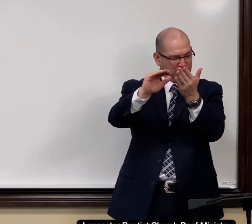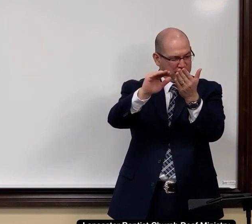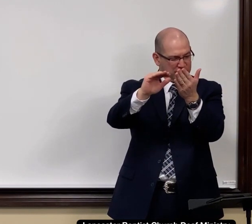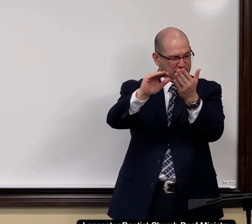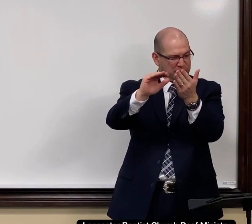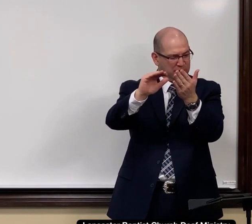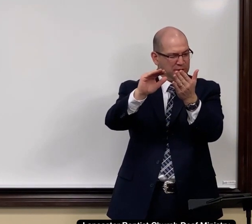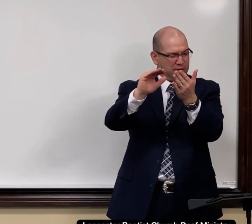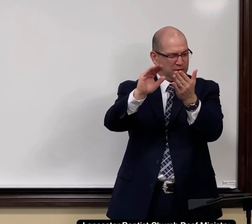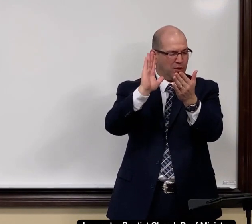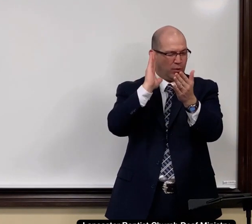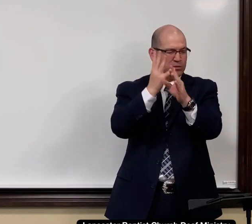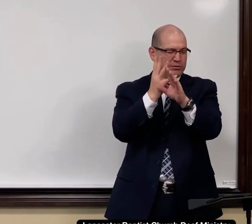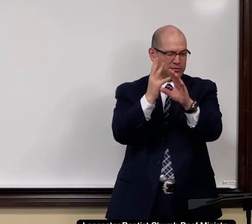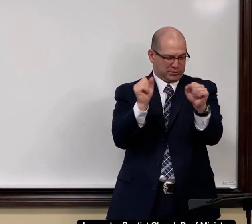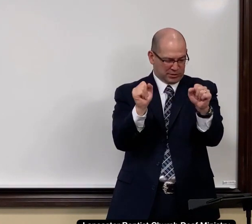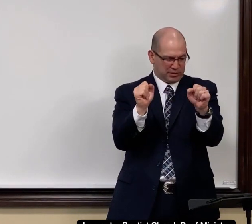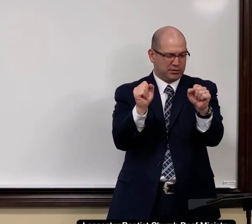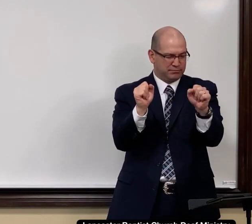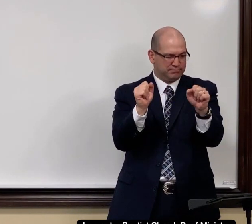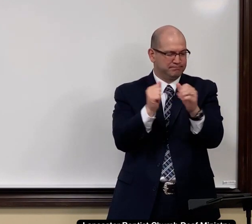And he will forgive and save.